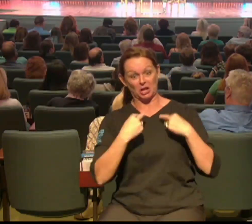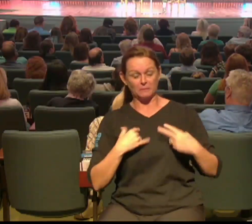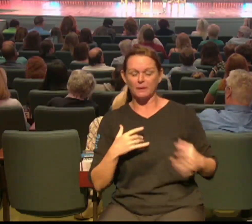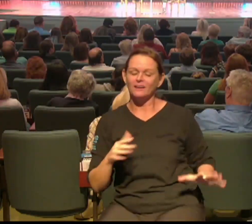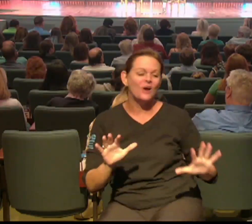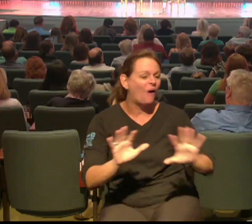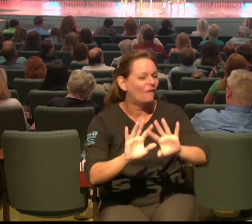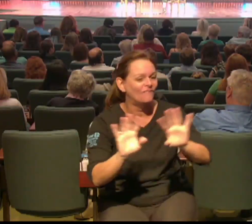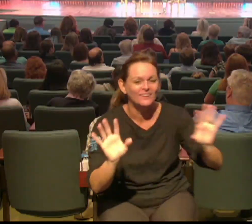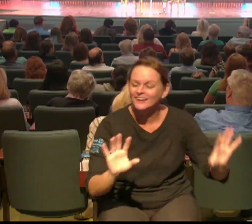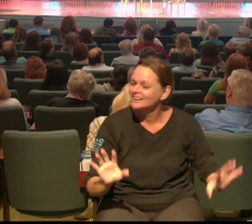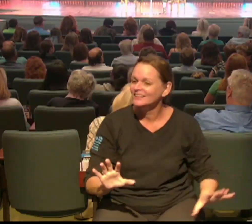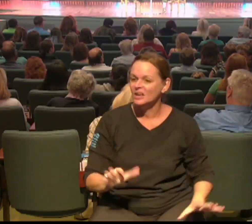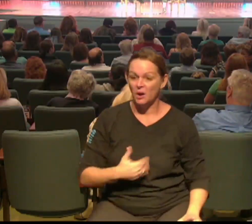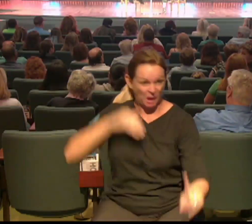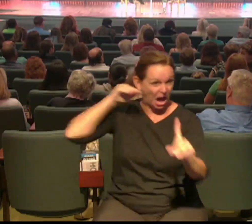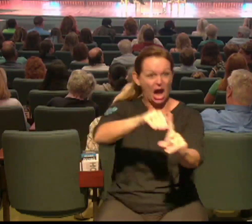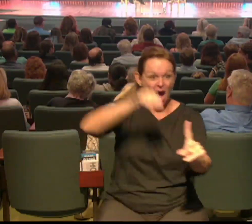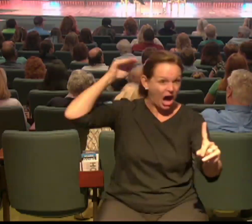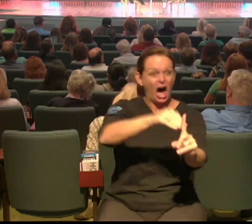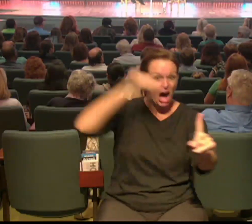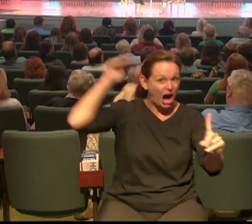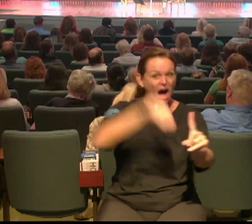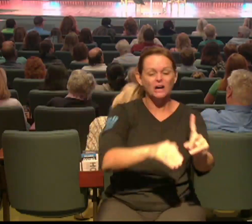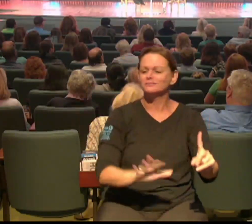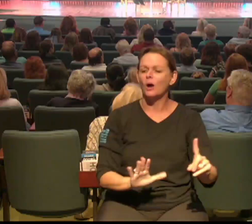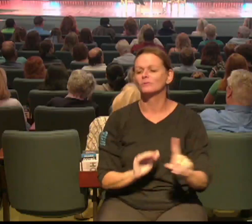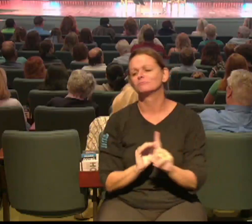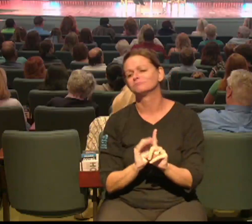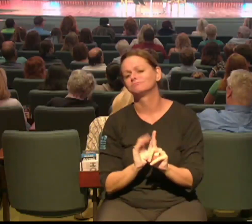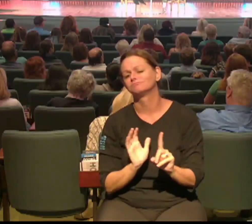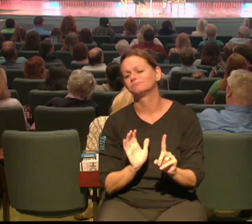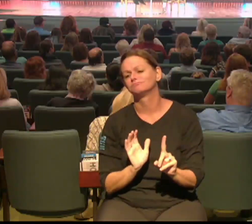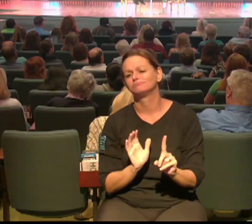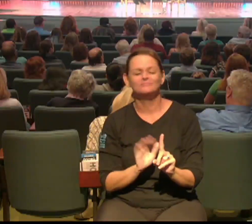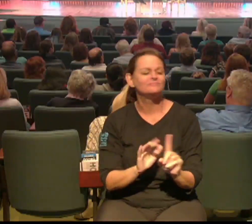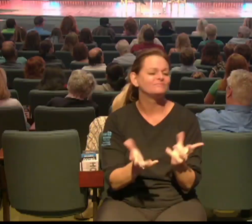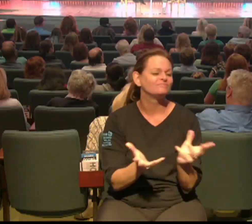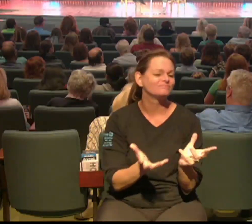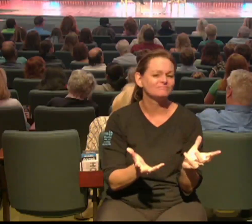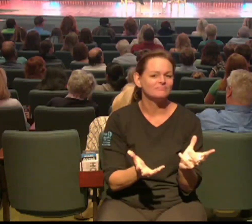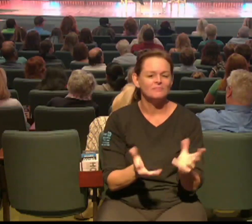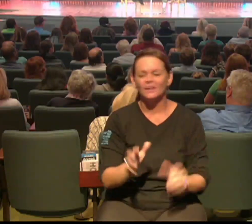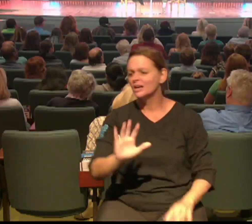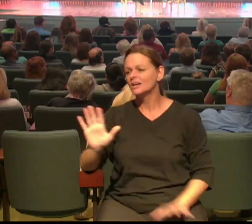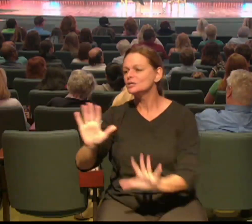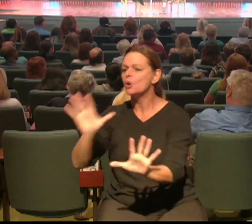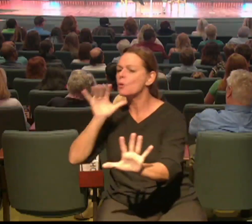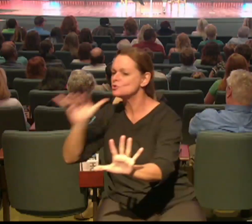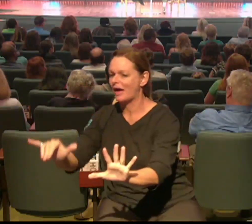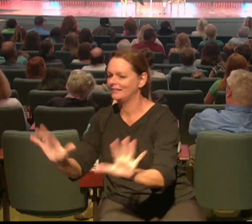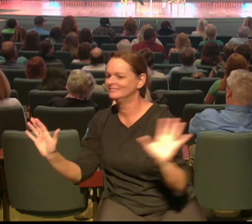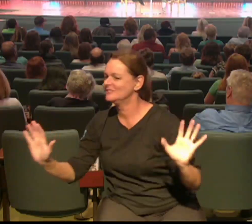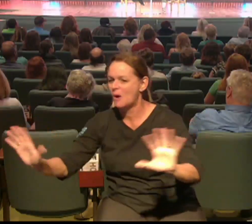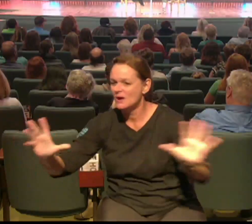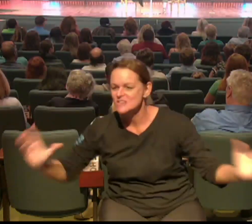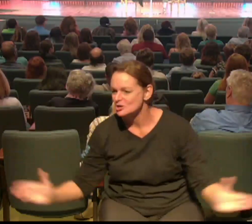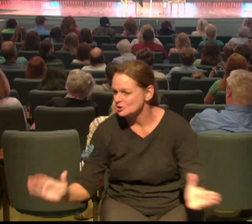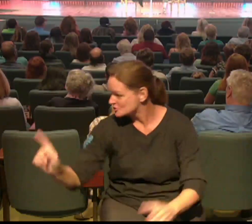realize we don't need to have hold on to that fear we don't have to be that we don't want you to be that please don't please don't do that but I remember when our student pastor right when we were in high school he